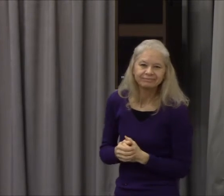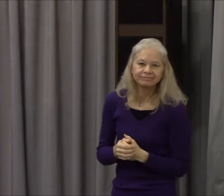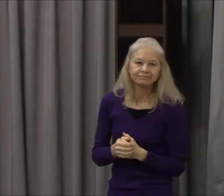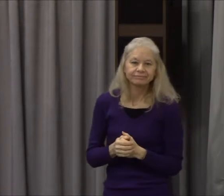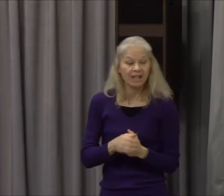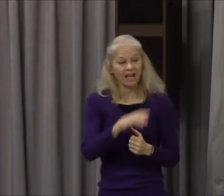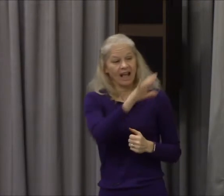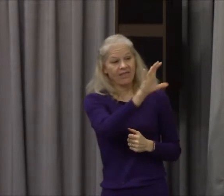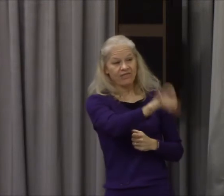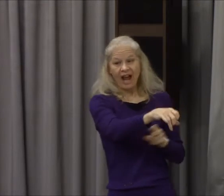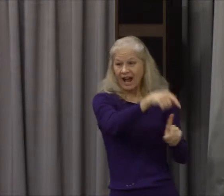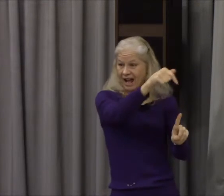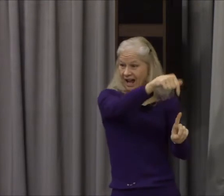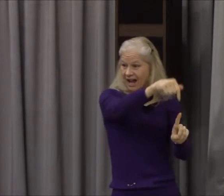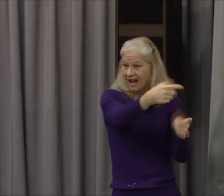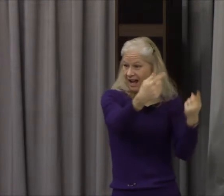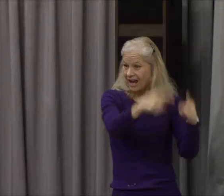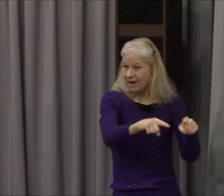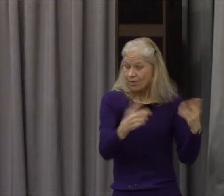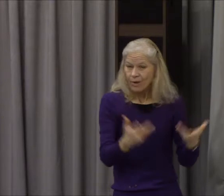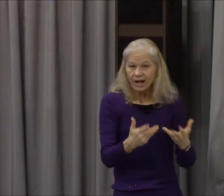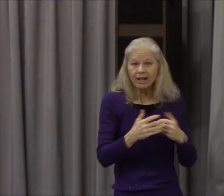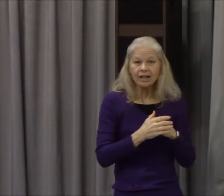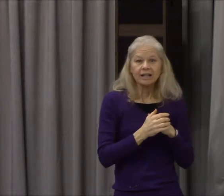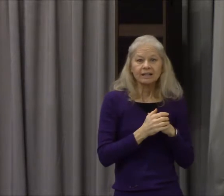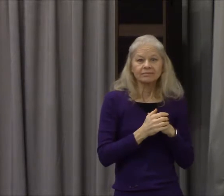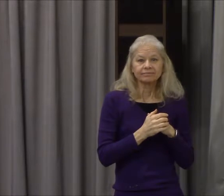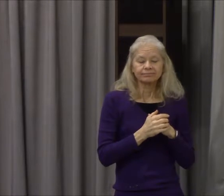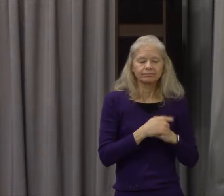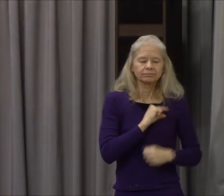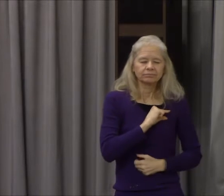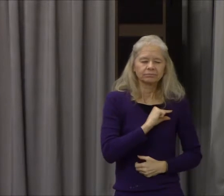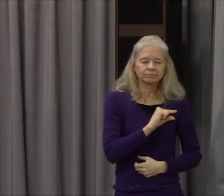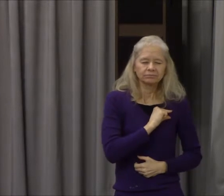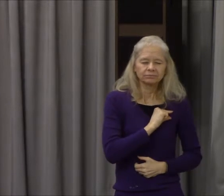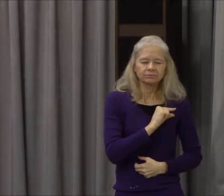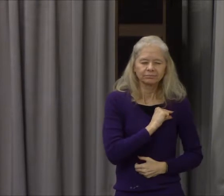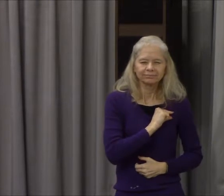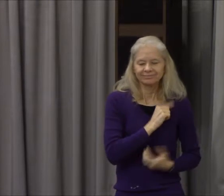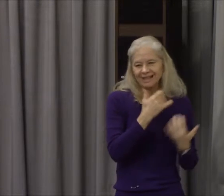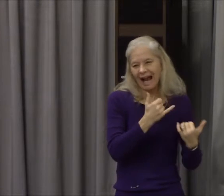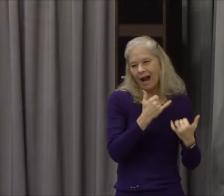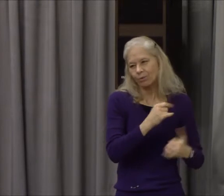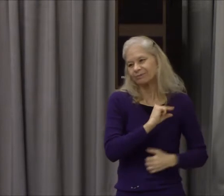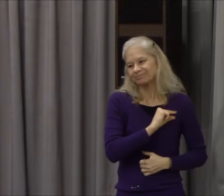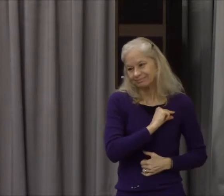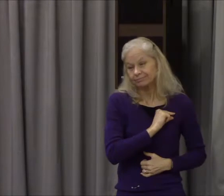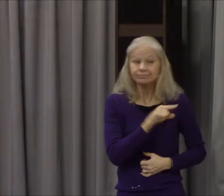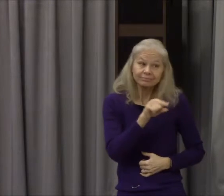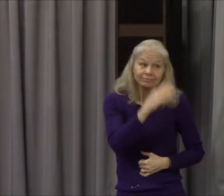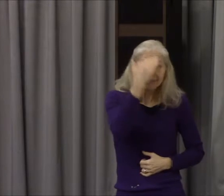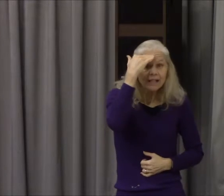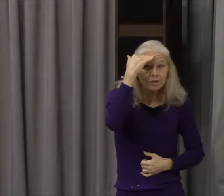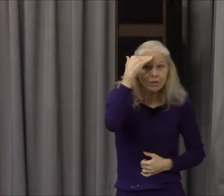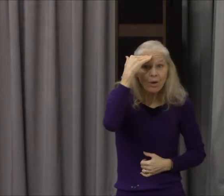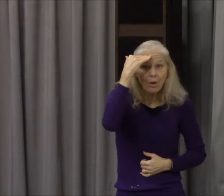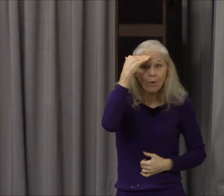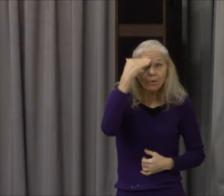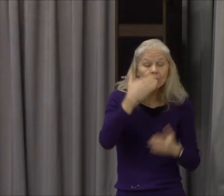God left an indelible mark on Adam's conscience his conscience now told him he was guilty before God and for the first time in his life he felt shame